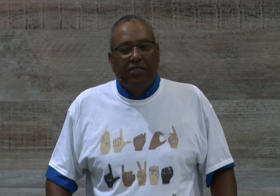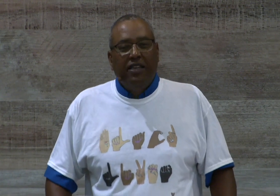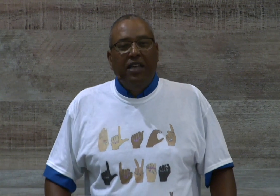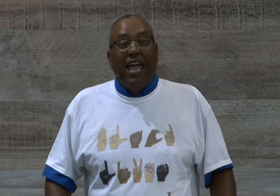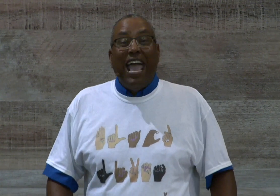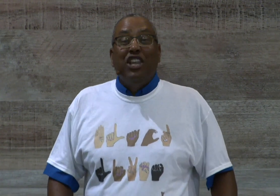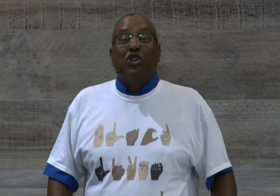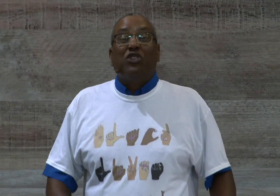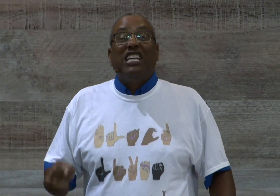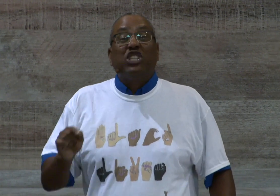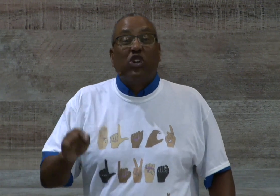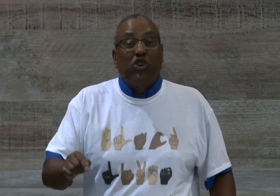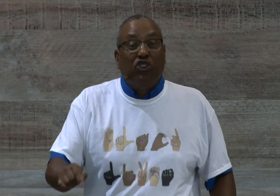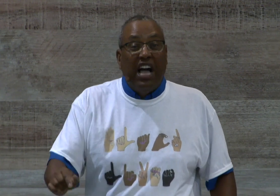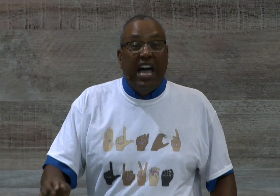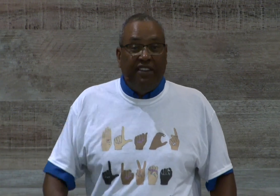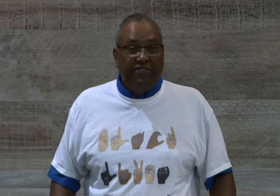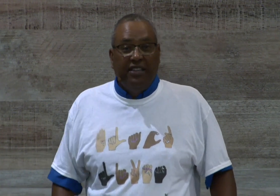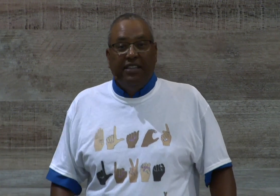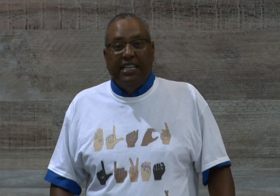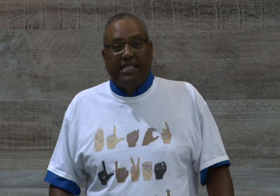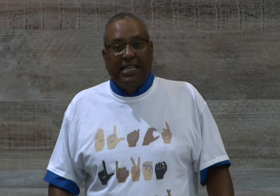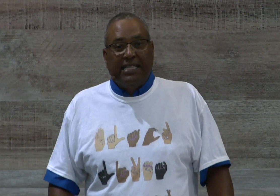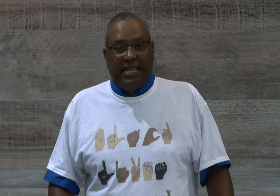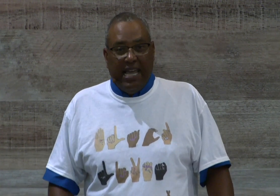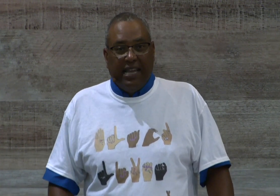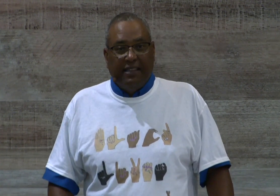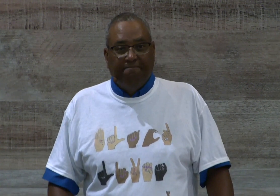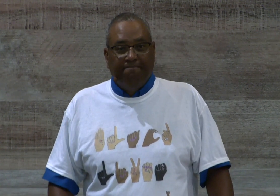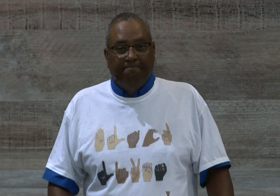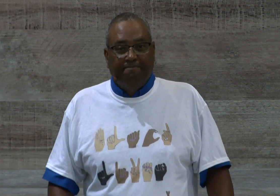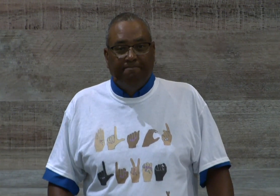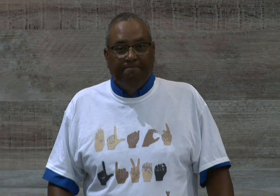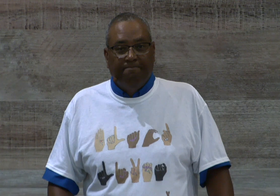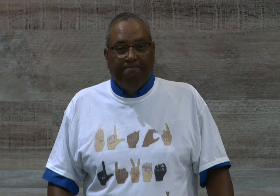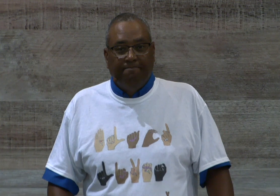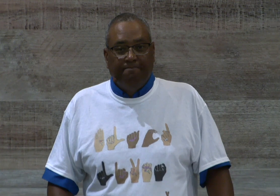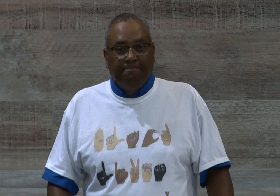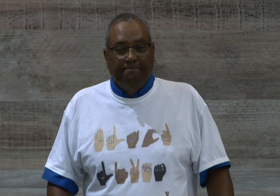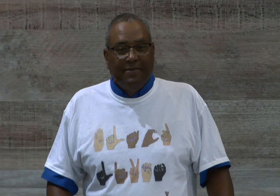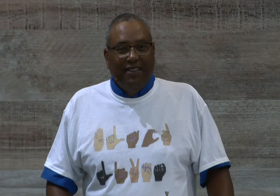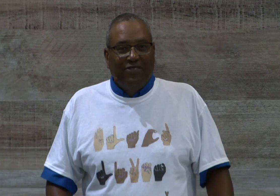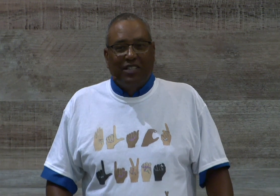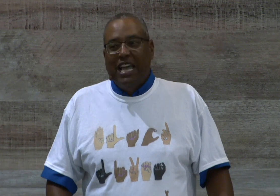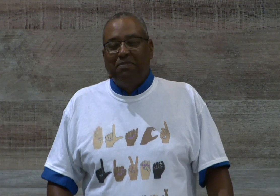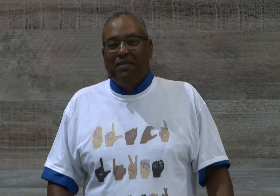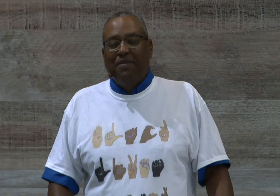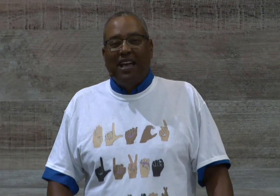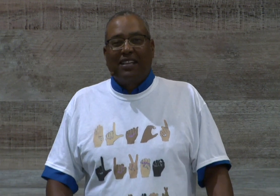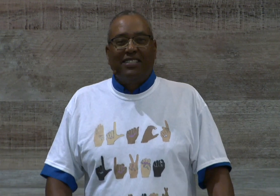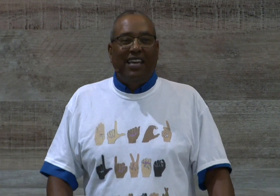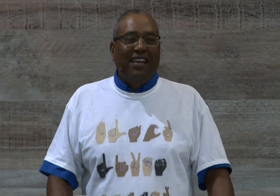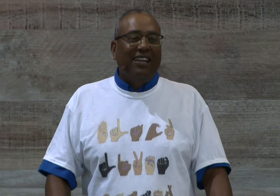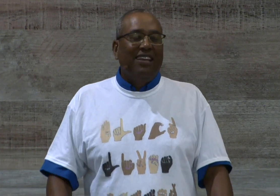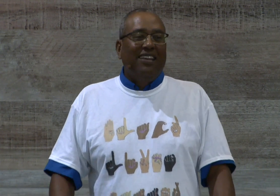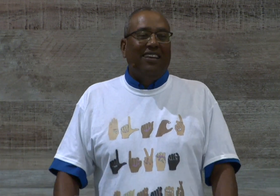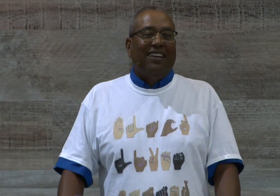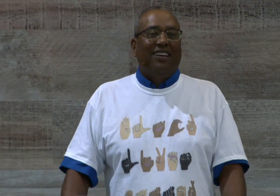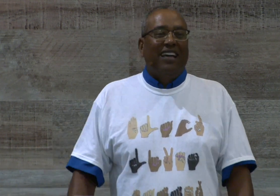and your eternal life is at stake. Hmm. For example, maybe I could say, hey,